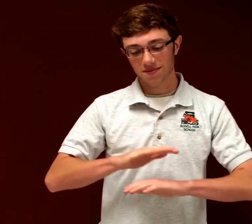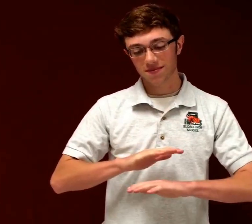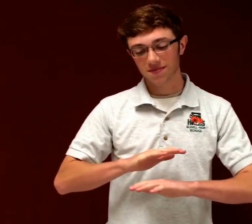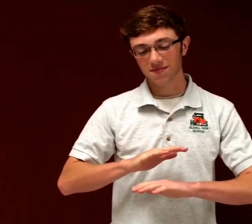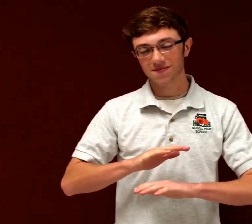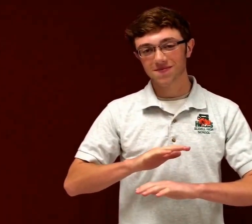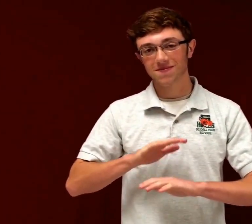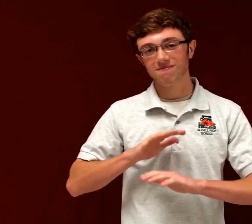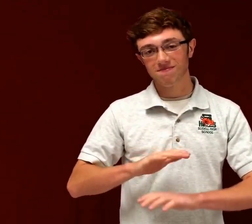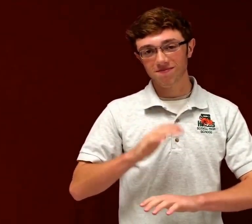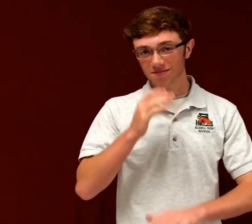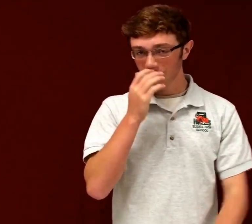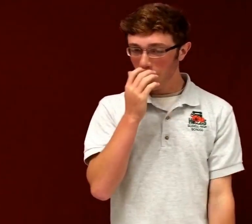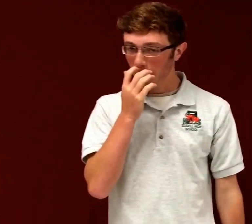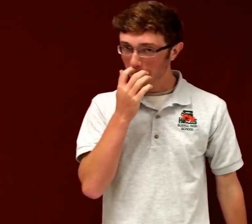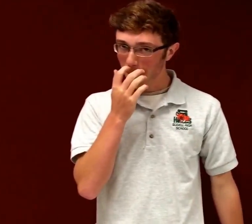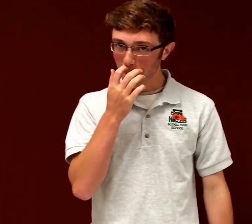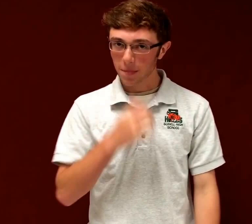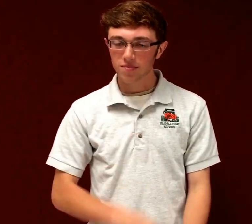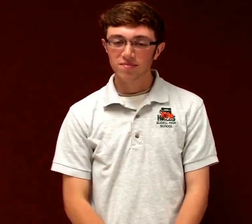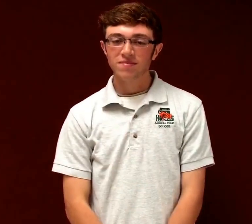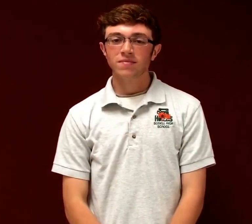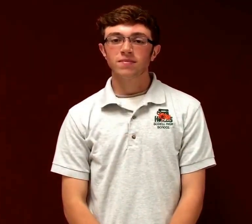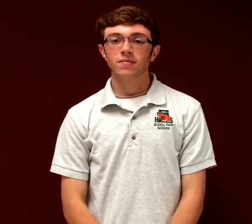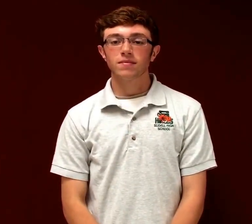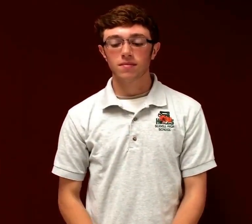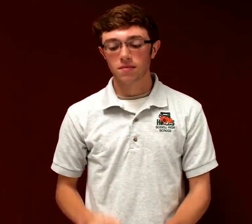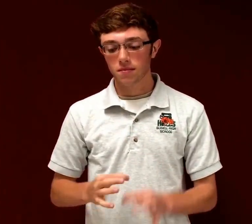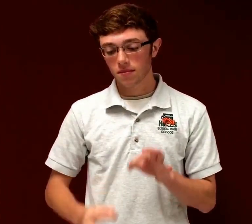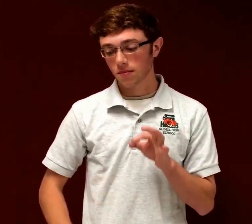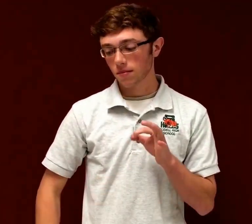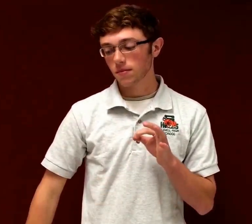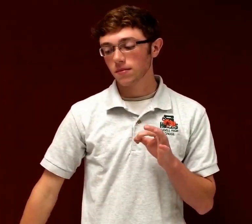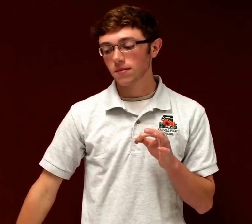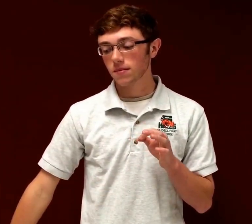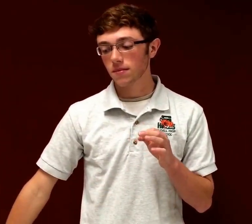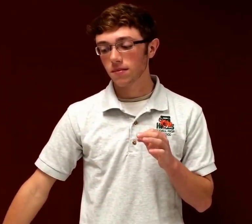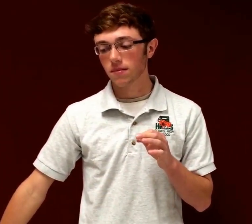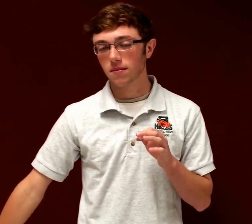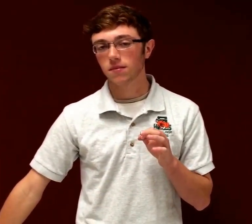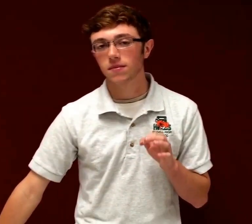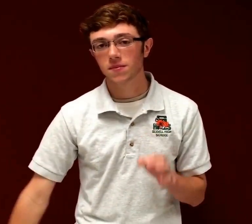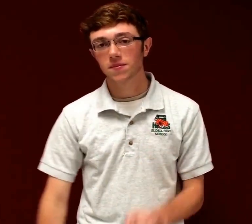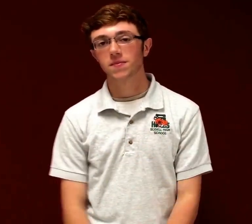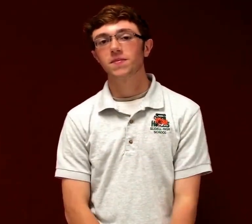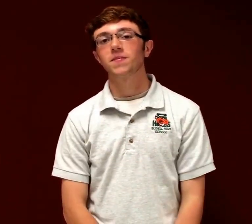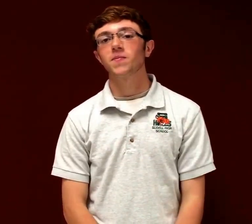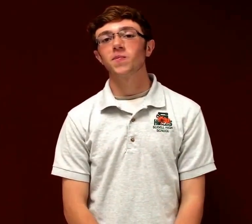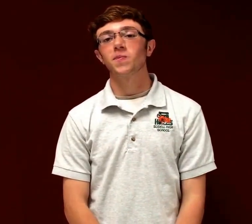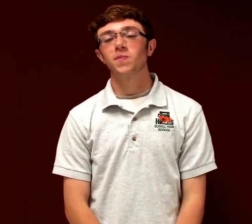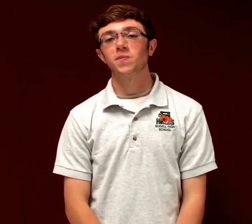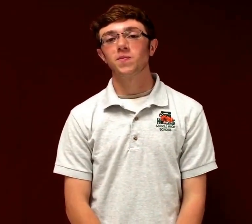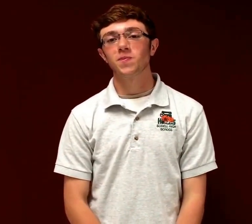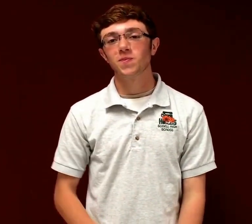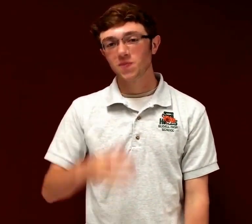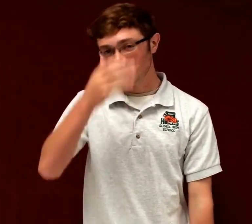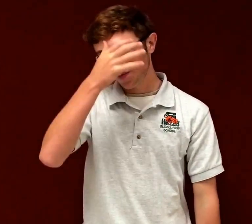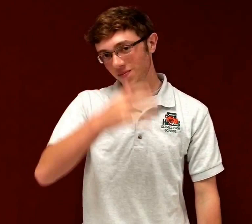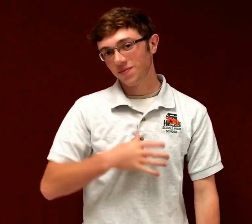be satisfied and be a simple kind